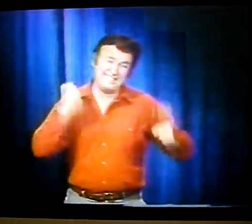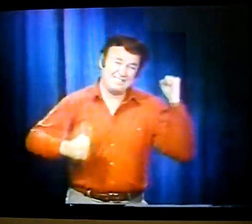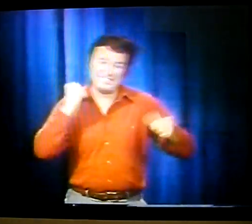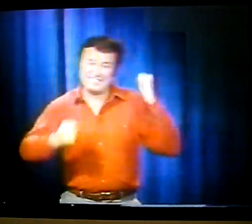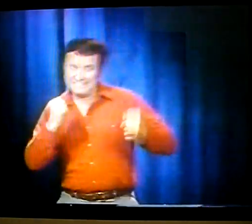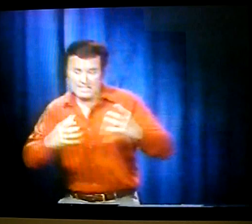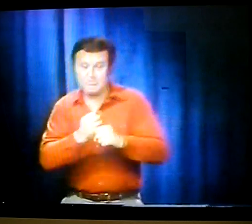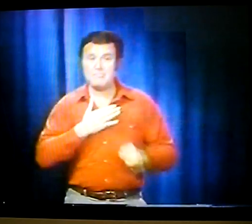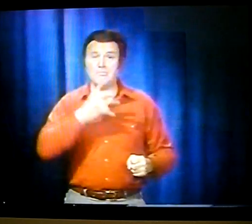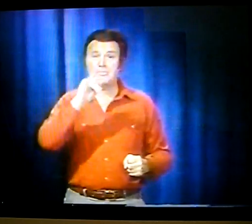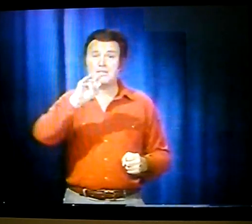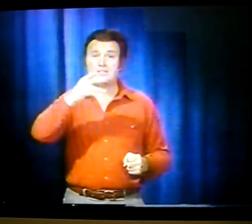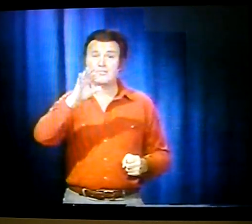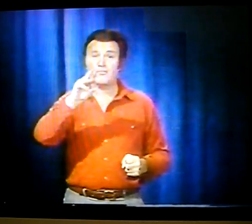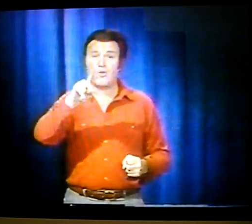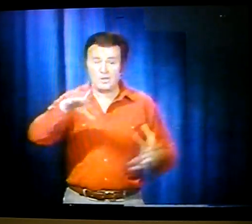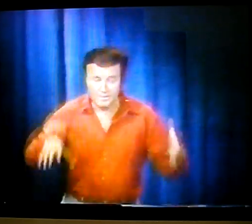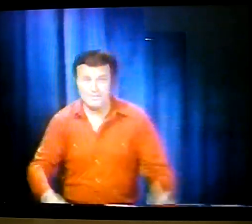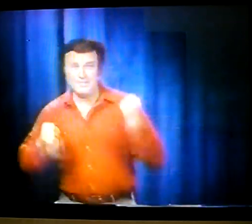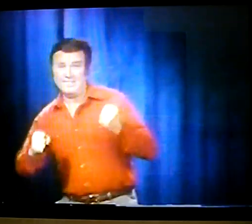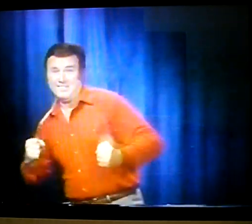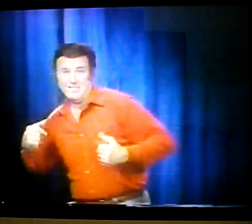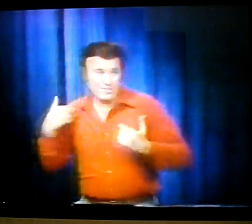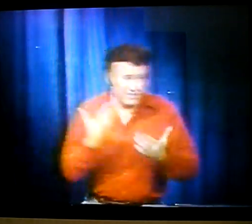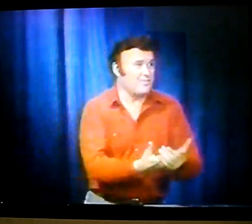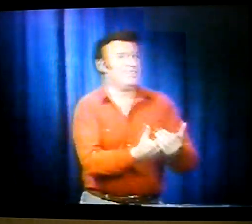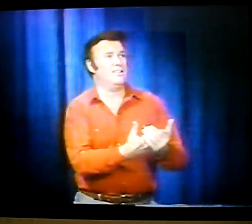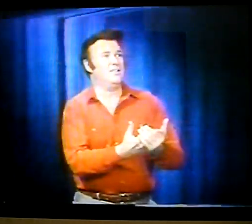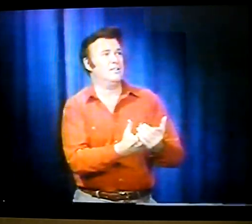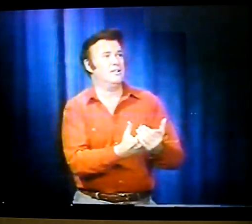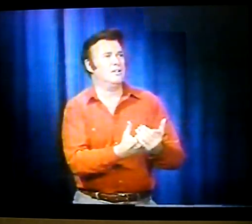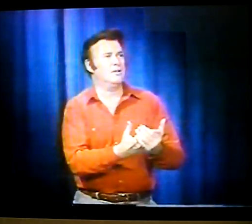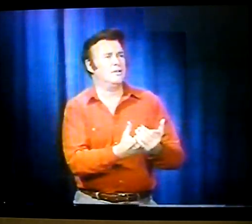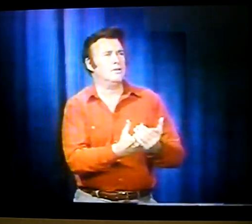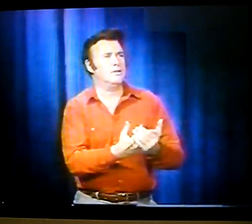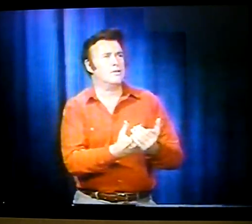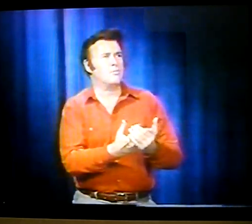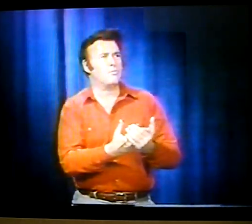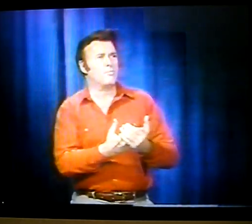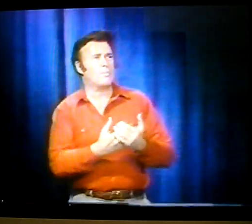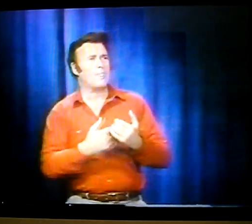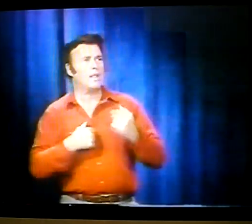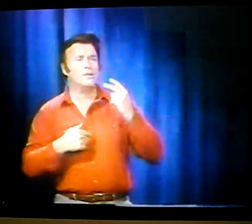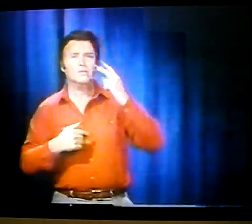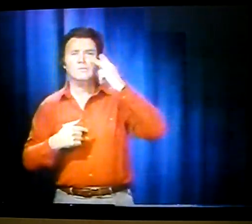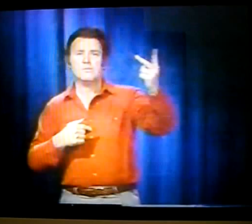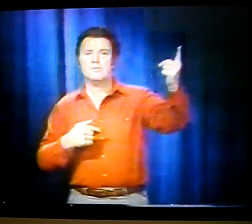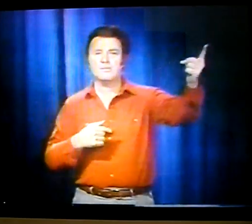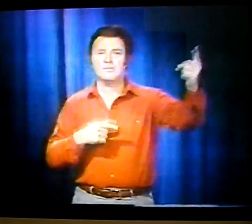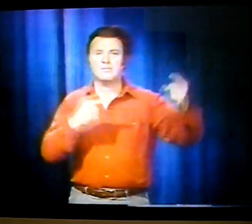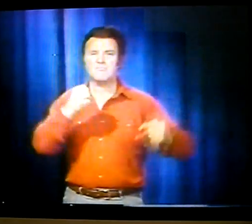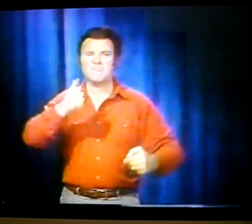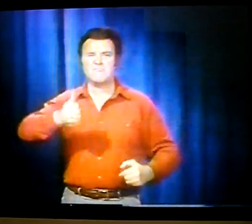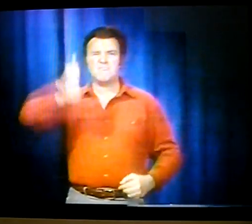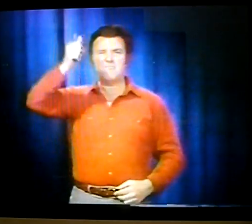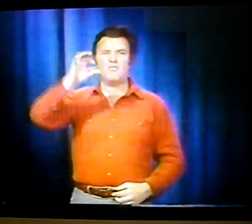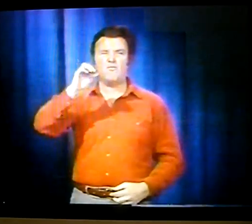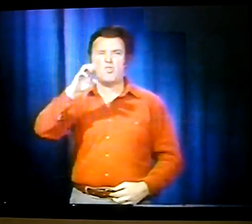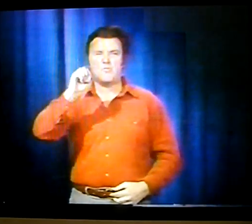I got up and I ran back to work, grabbed my pitchfork. I arrived on the scene, and guess who I saw?